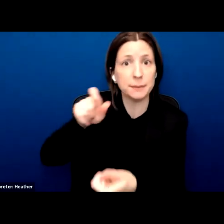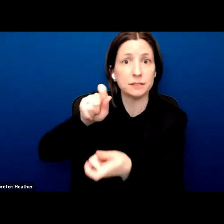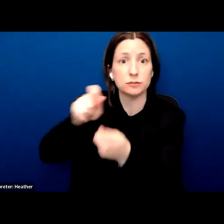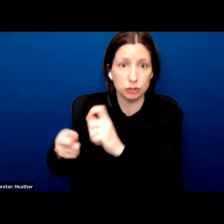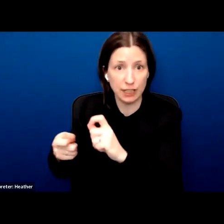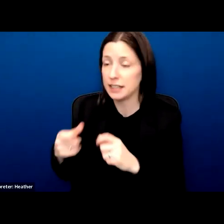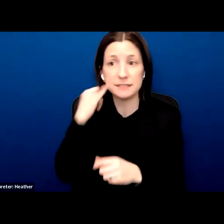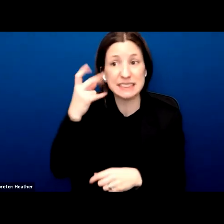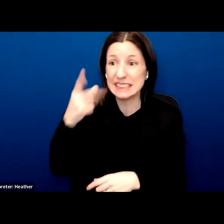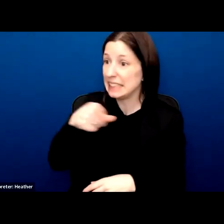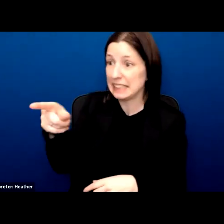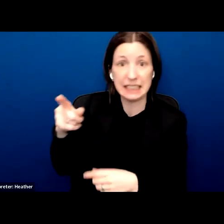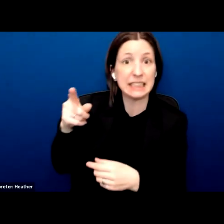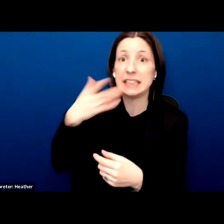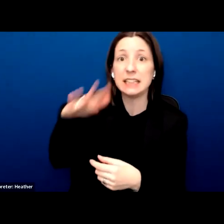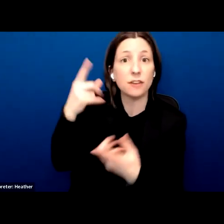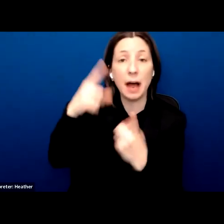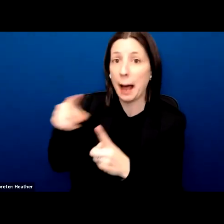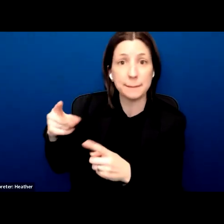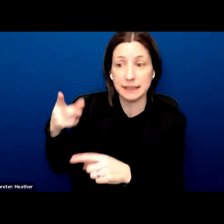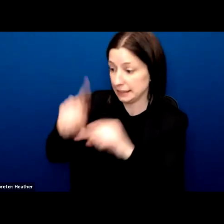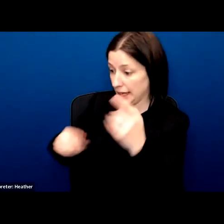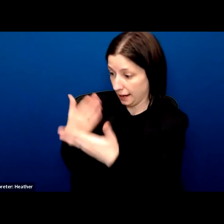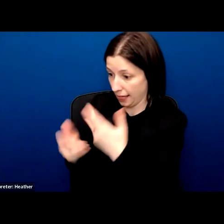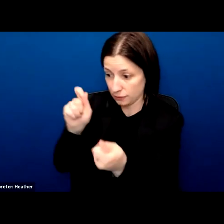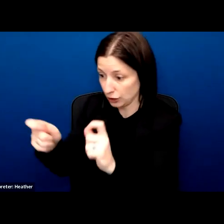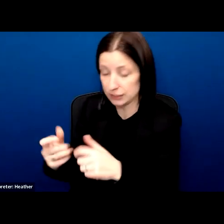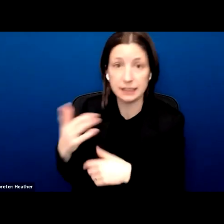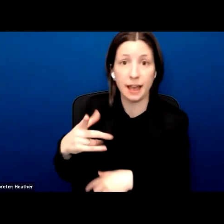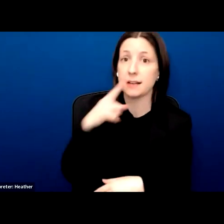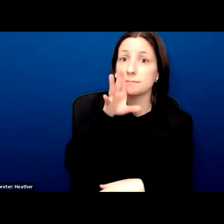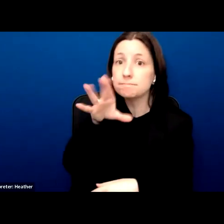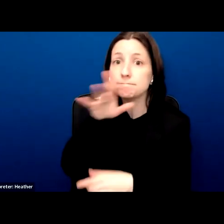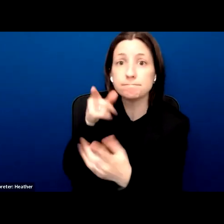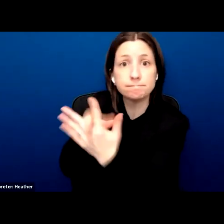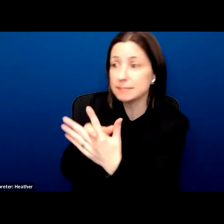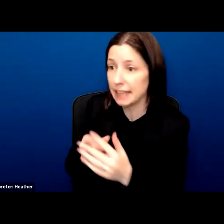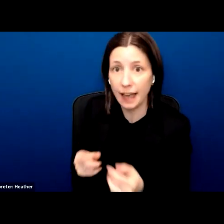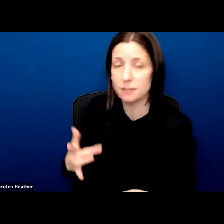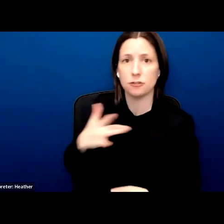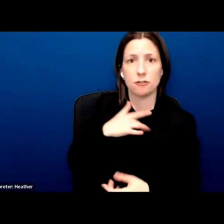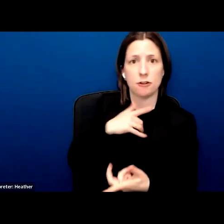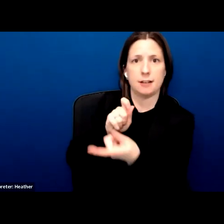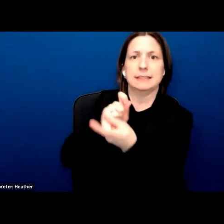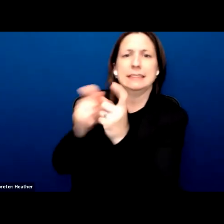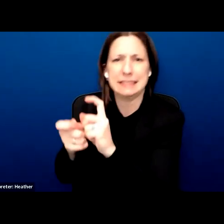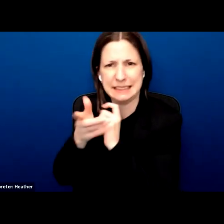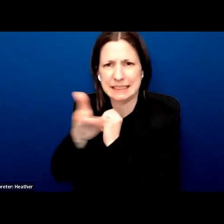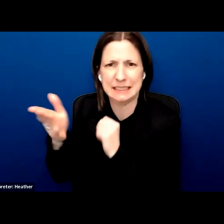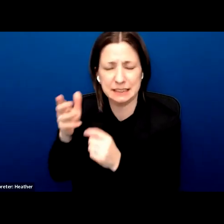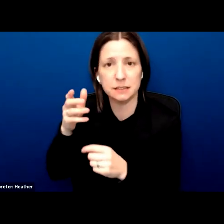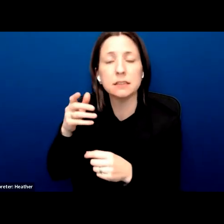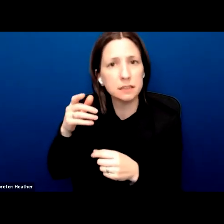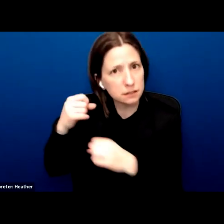his heart, and that is the weakest of faith. This is a clear directive that Muslims